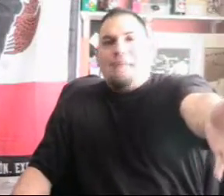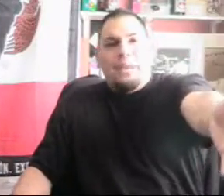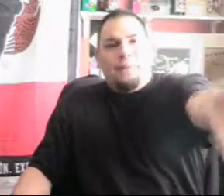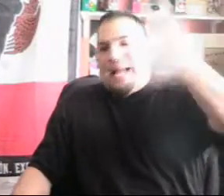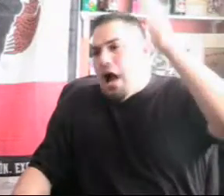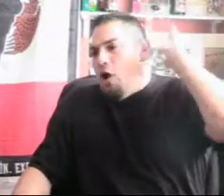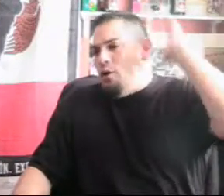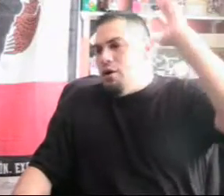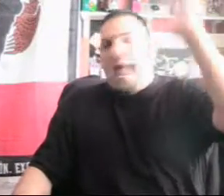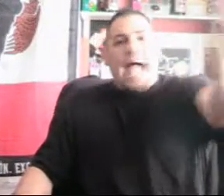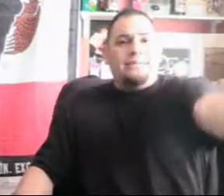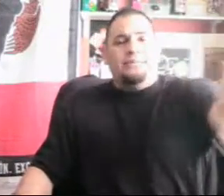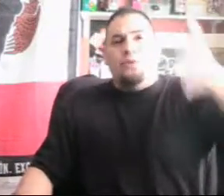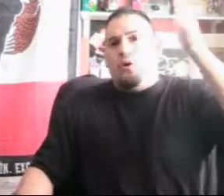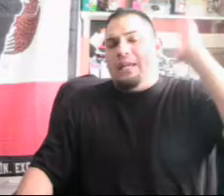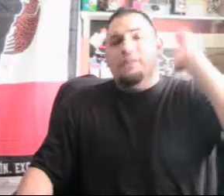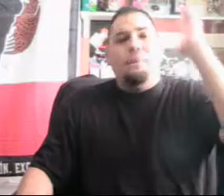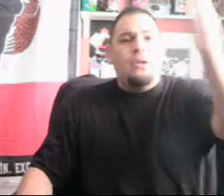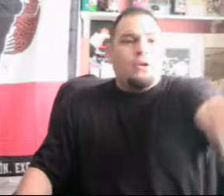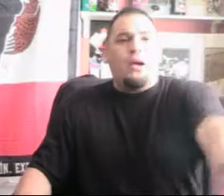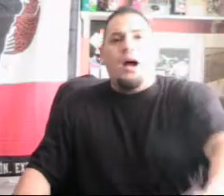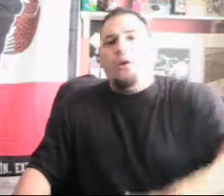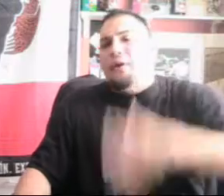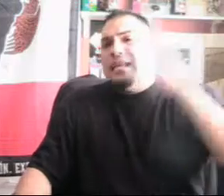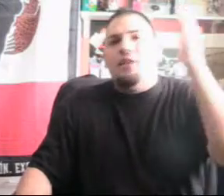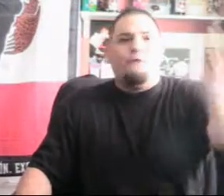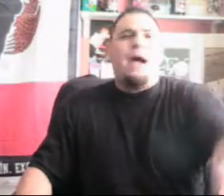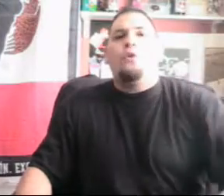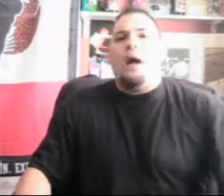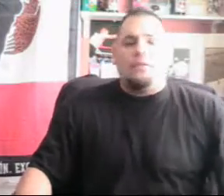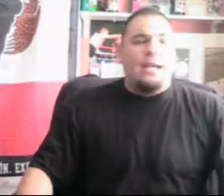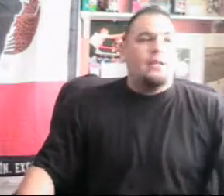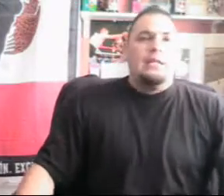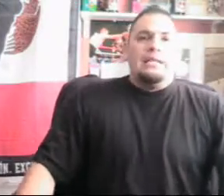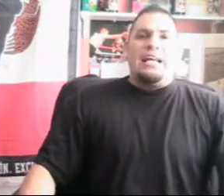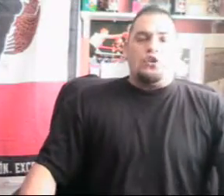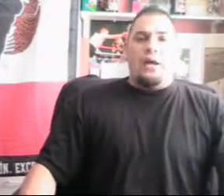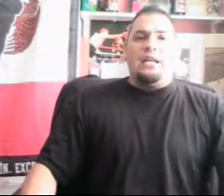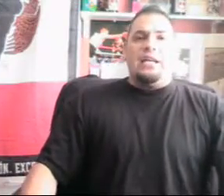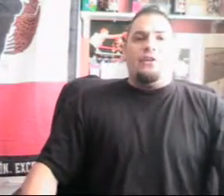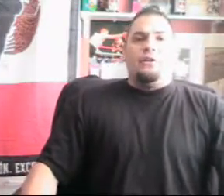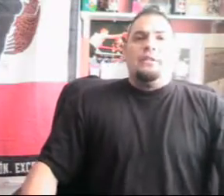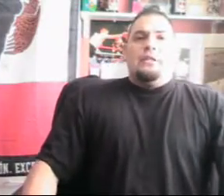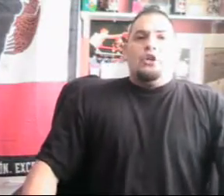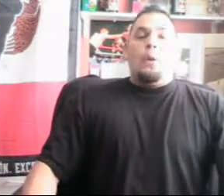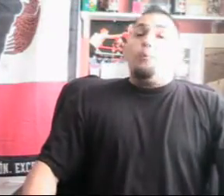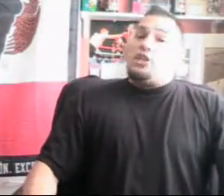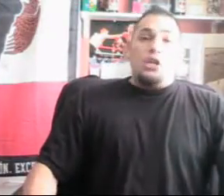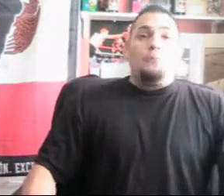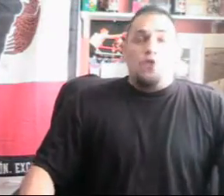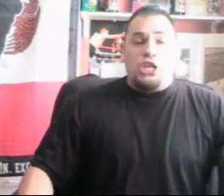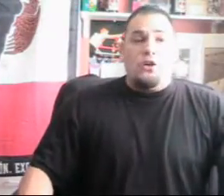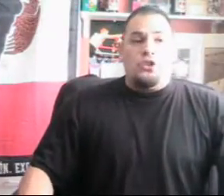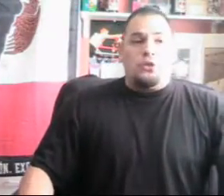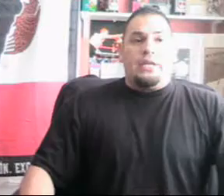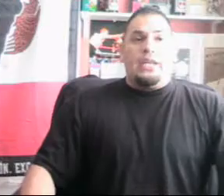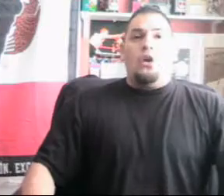Manny Pacal or Hatton or even Amir Khan or any other fighter out there that's trying to either, you know, brushing up their skills or, you know,